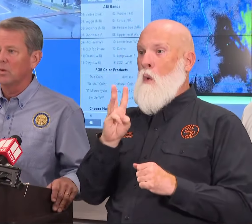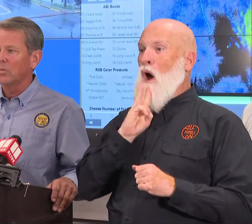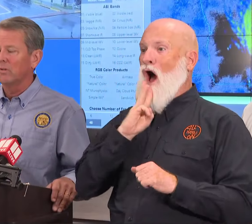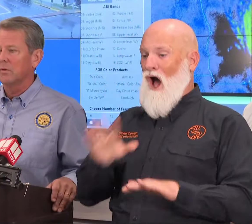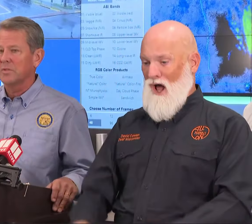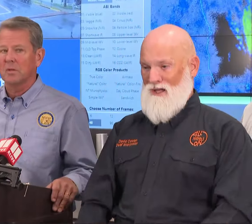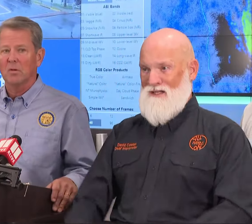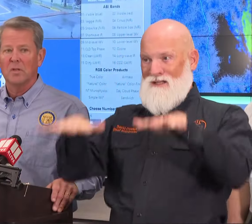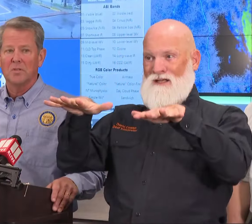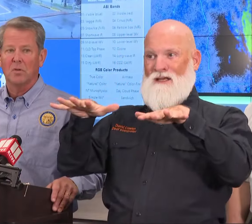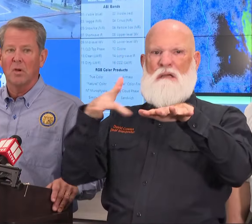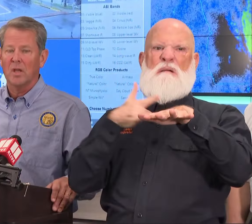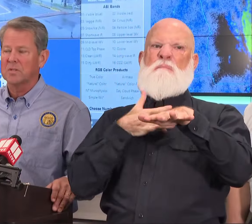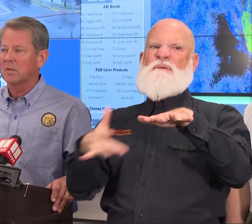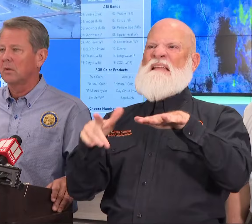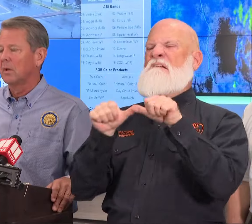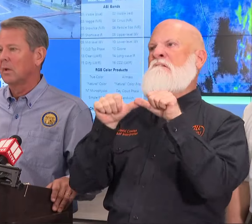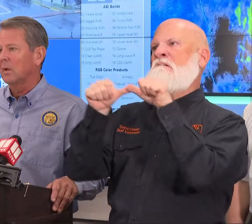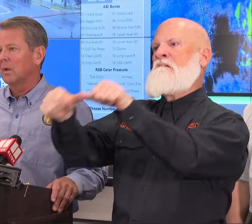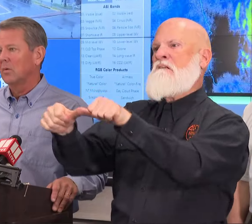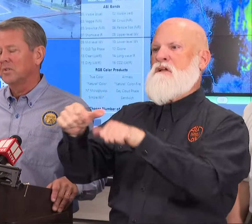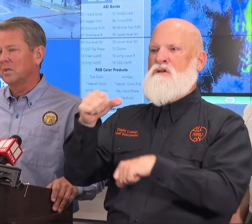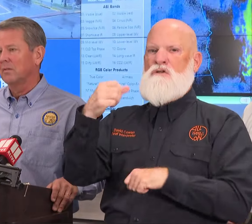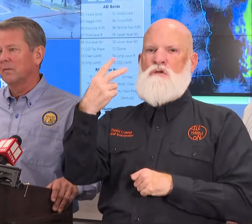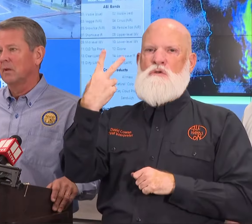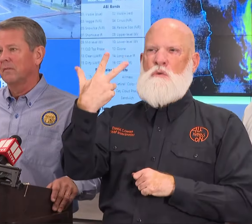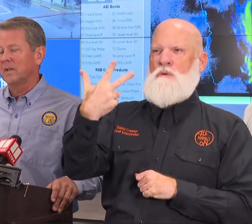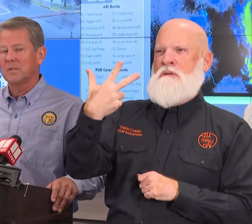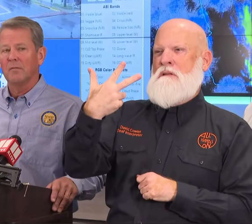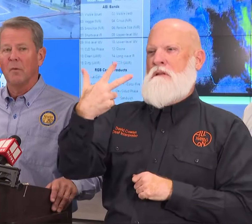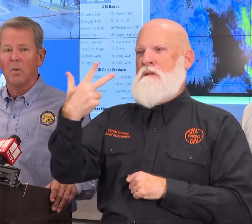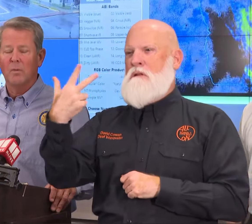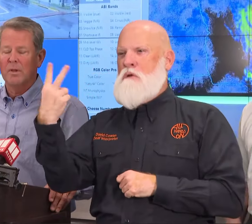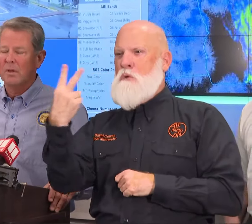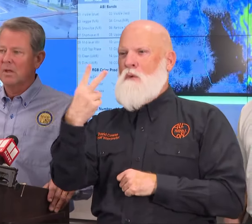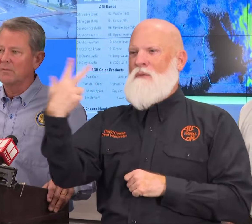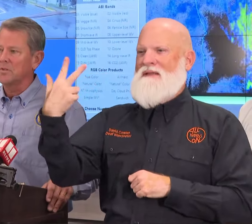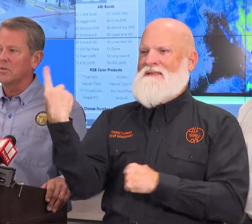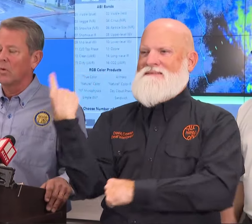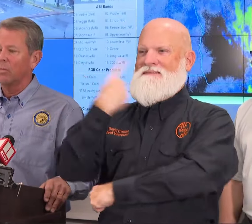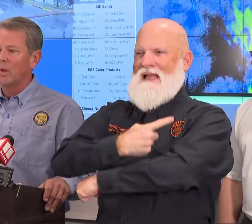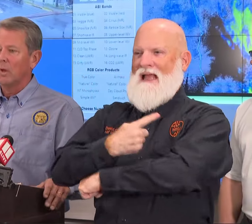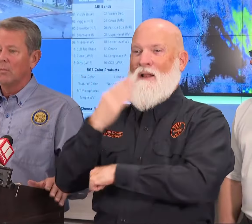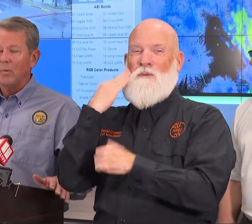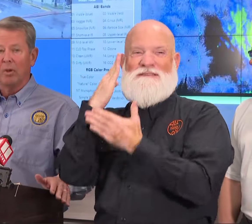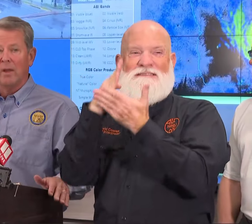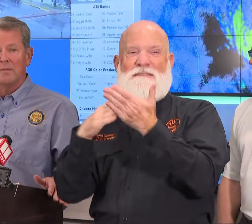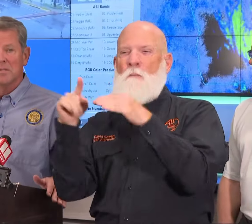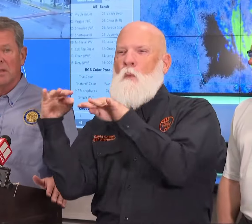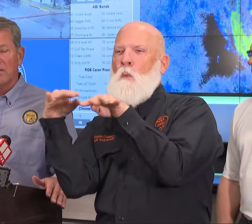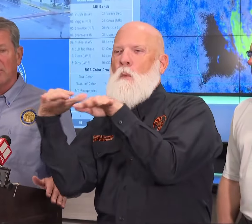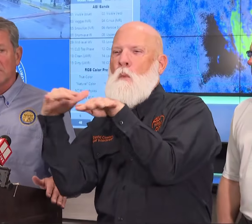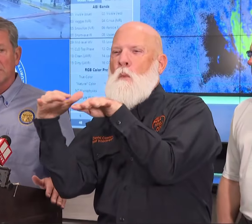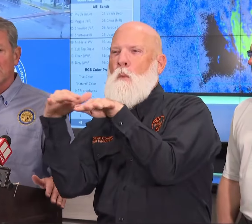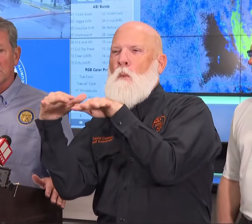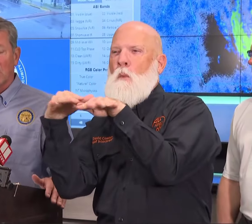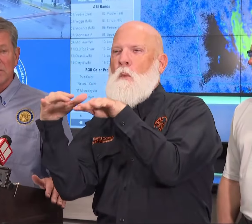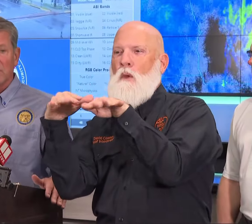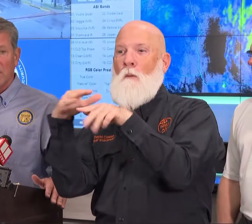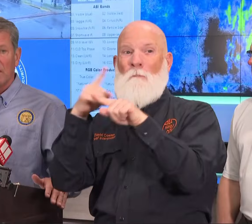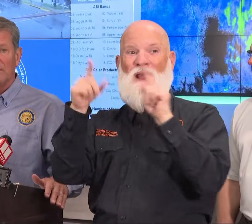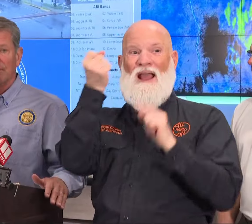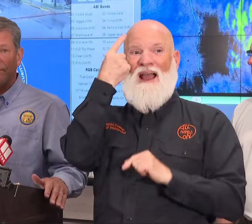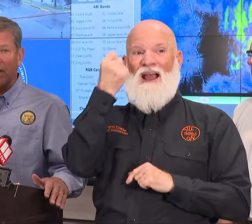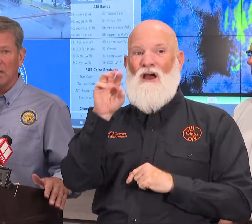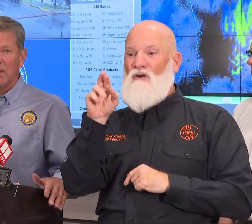you know, rivers and creeks crest and we see the full effects of the storm. But we'll have the state of emergency as